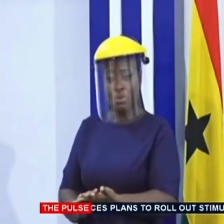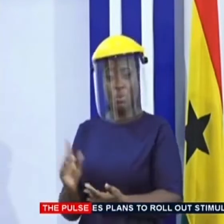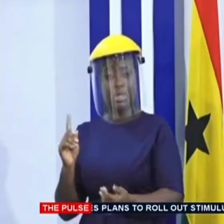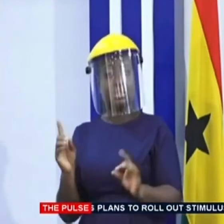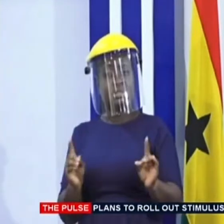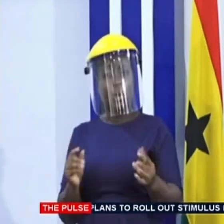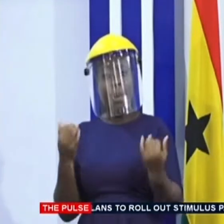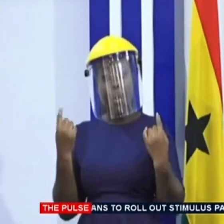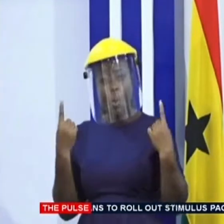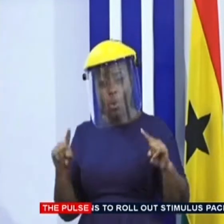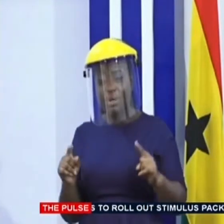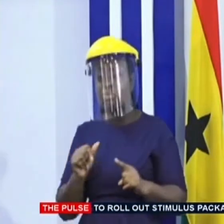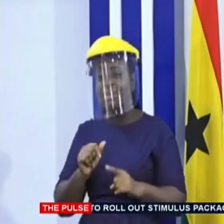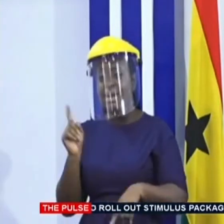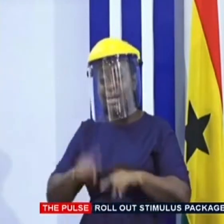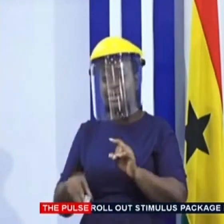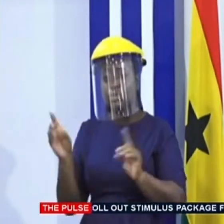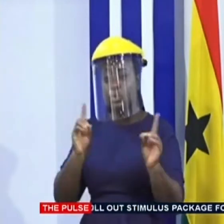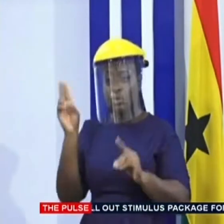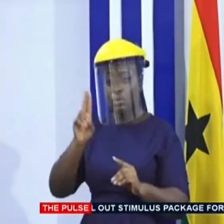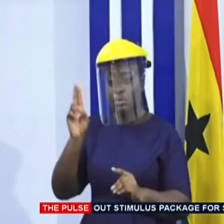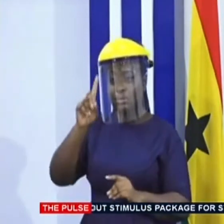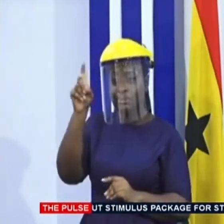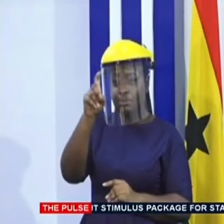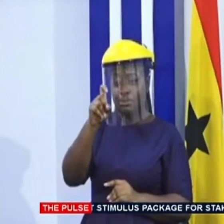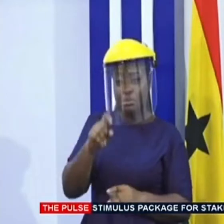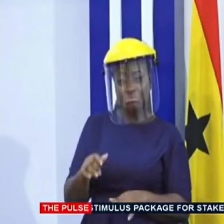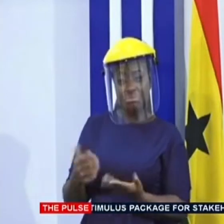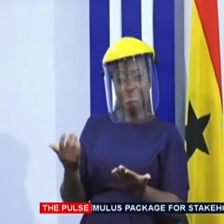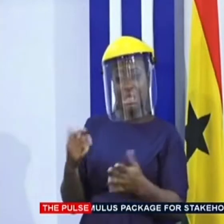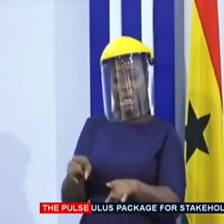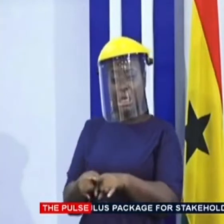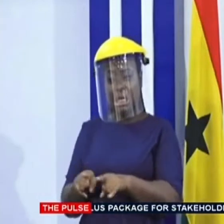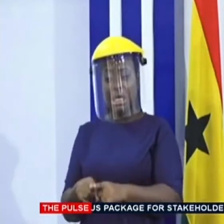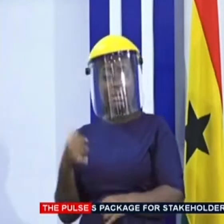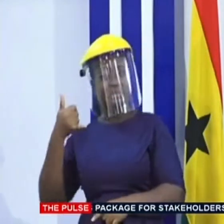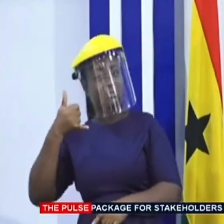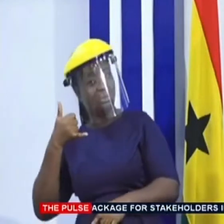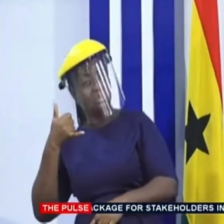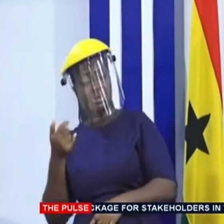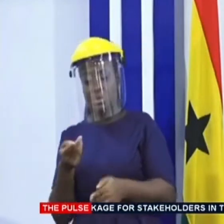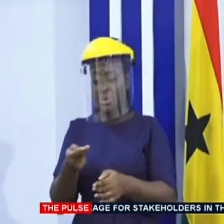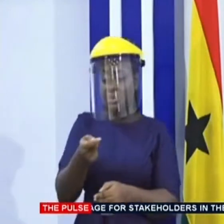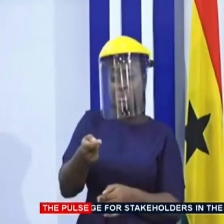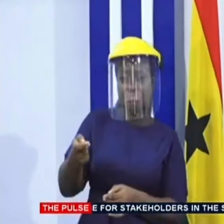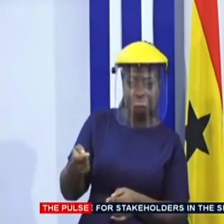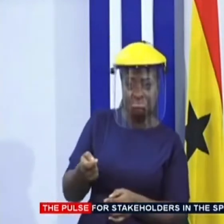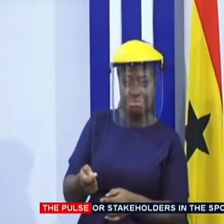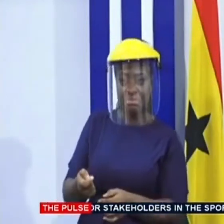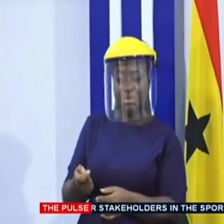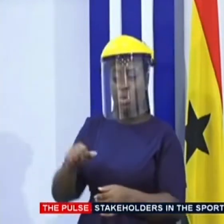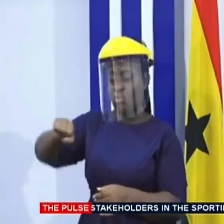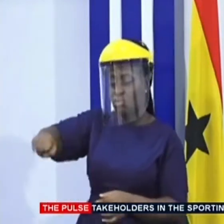inappropriate to use bleach, for instance, for surfaces such as telephones, remote control equipment, door